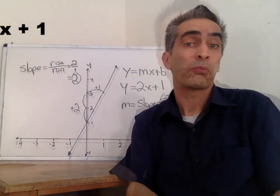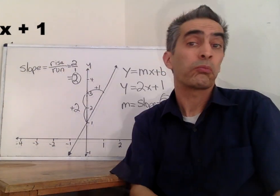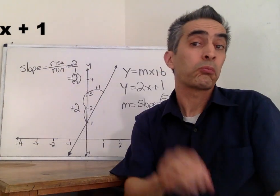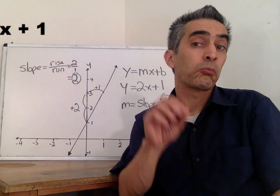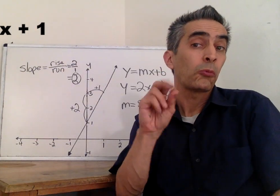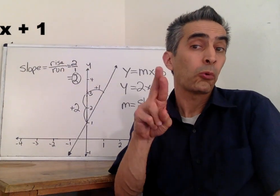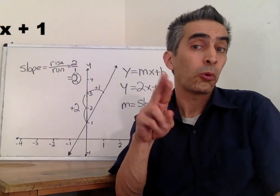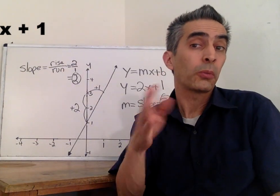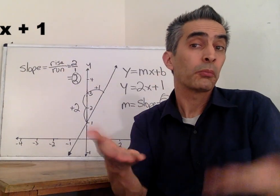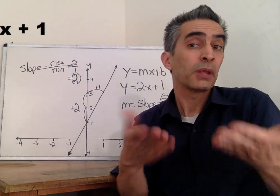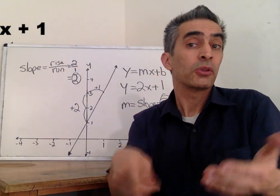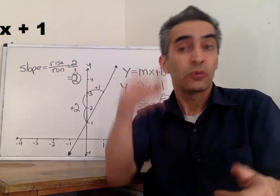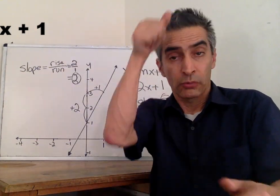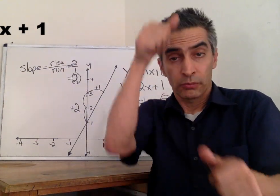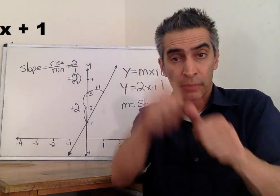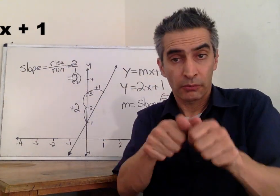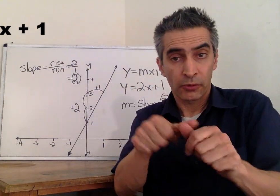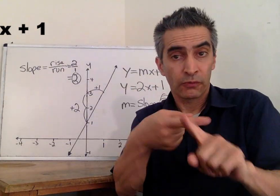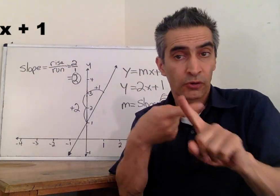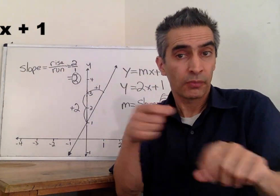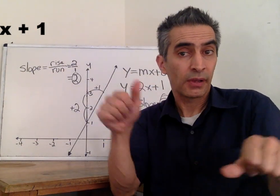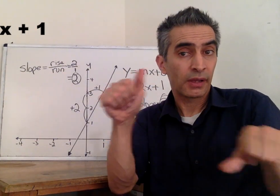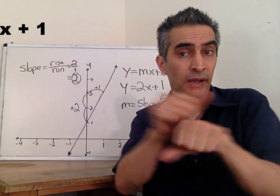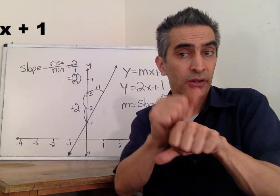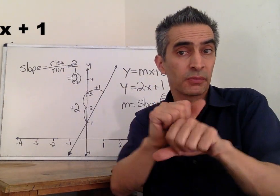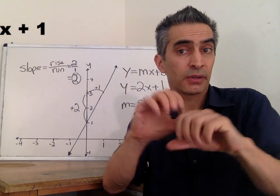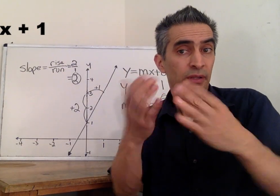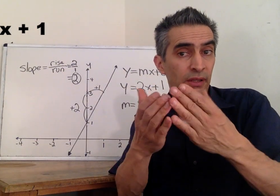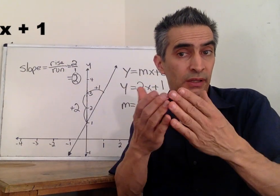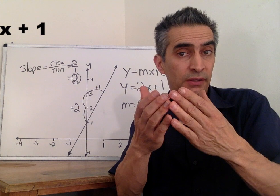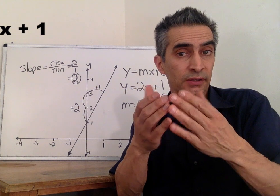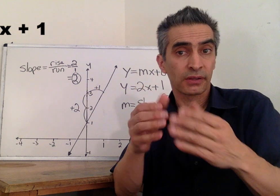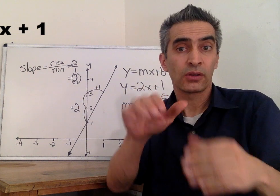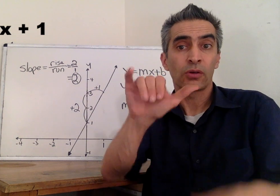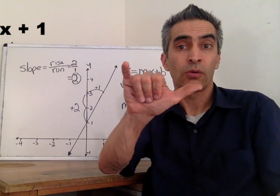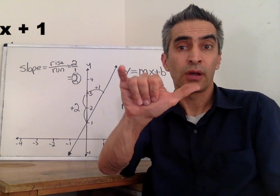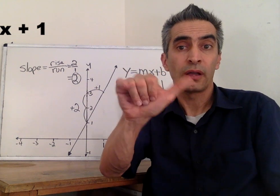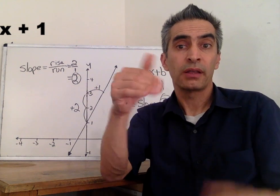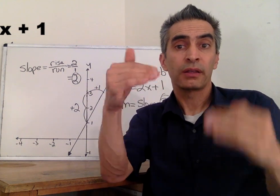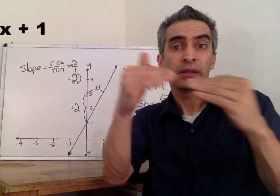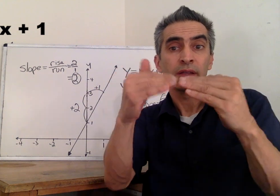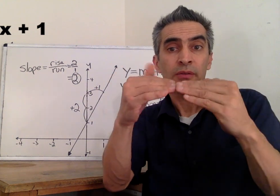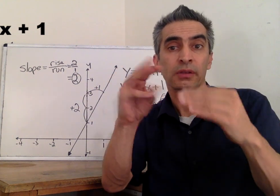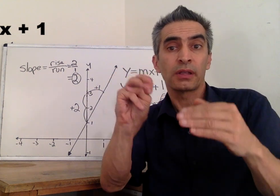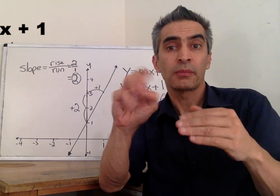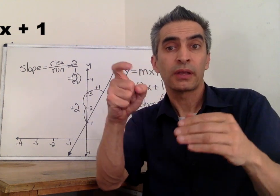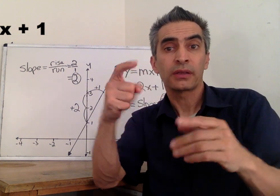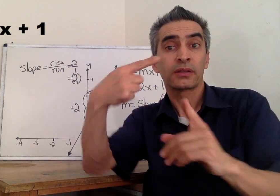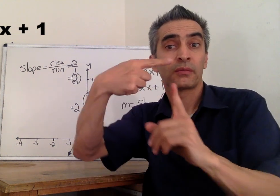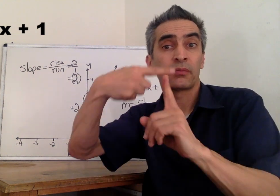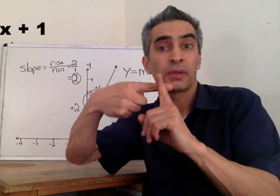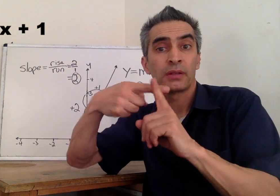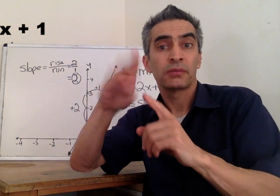Or maybe you remember from algebra class y equals mx plus b.